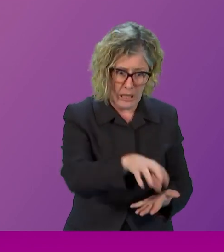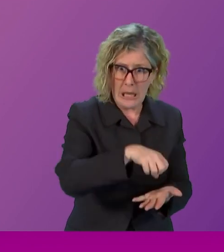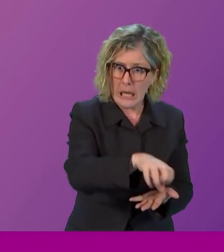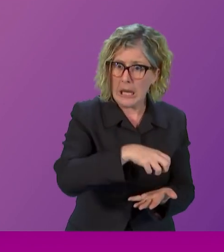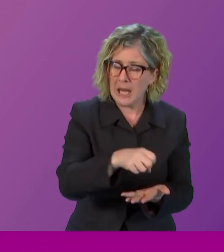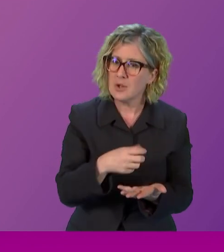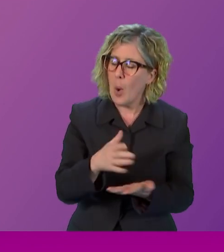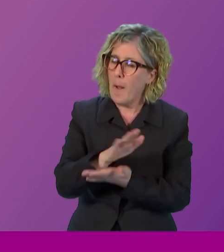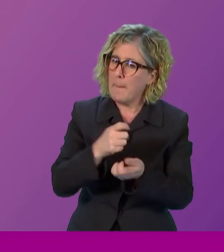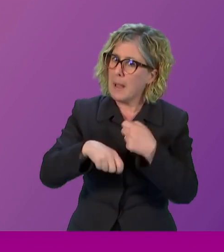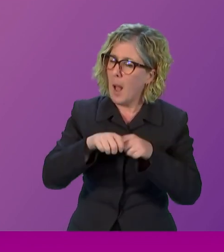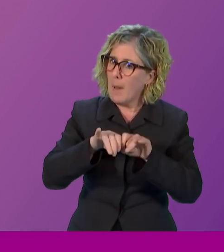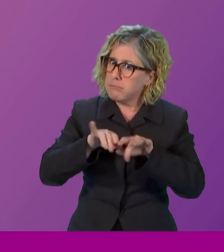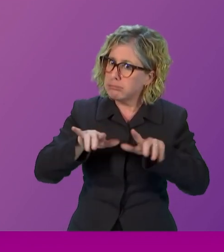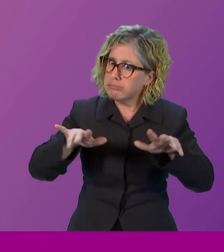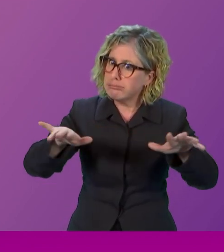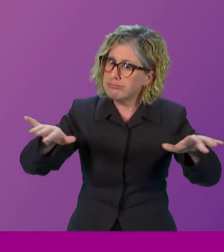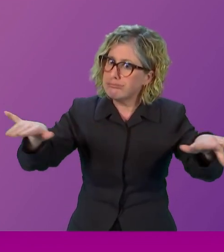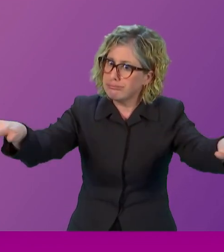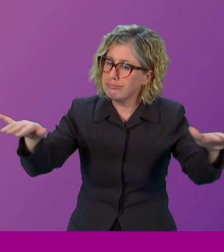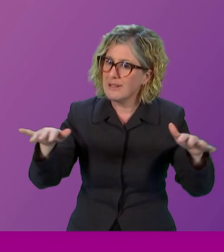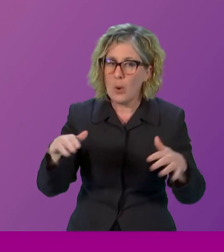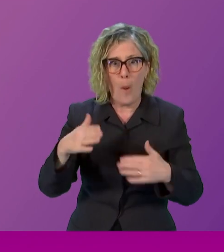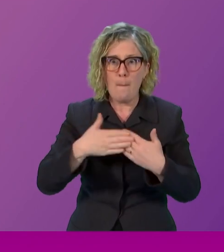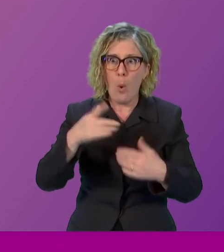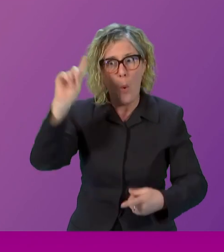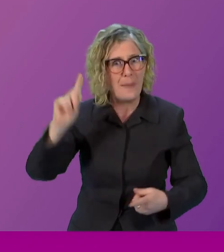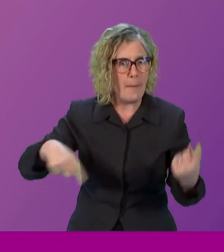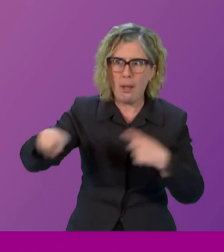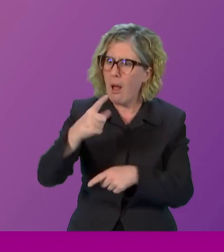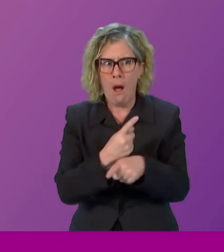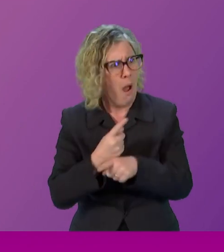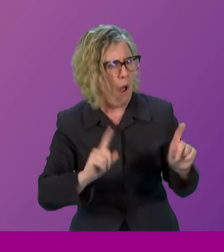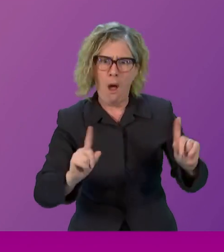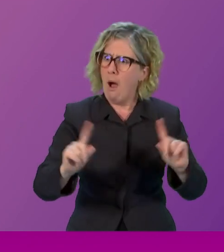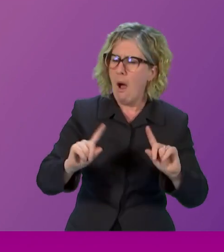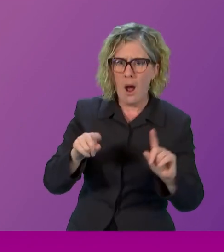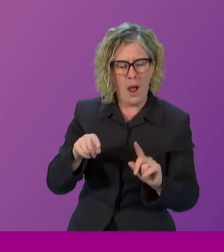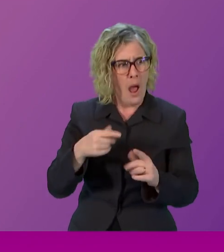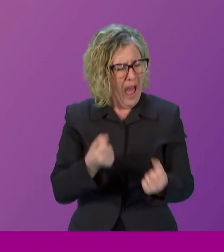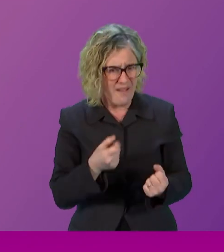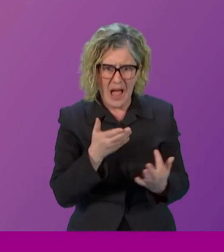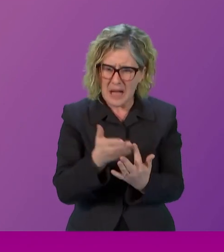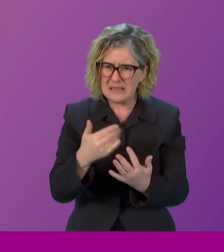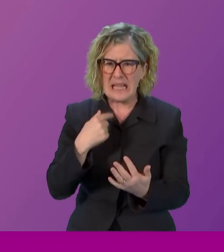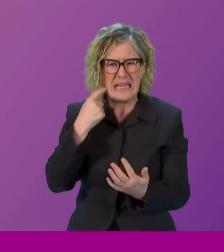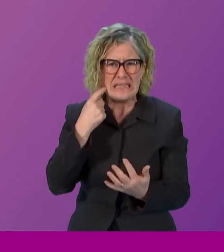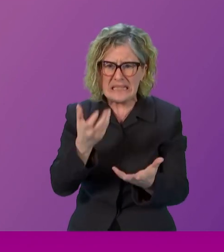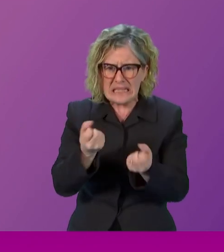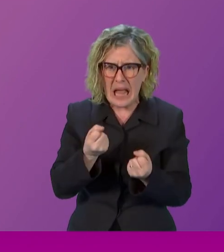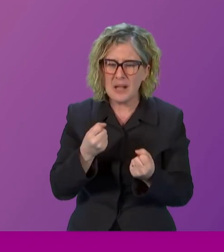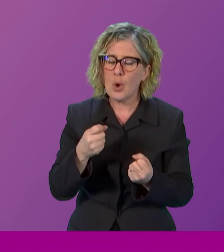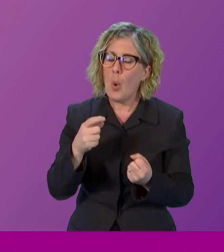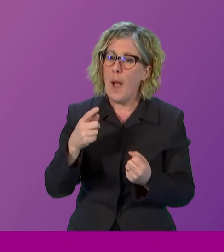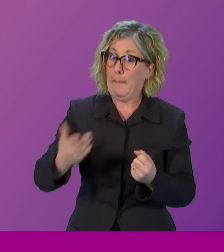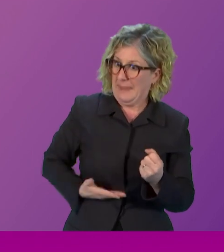actually started a further social discussion on access to period products, and it's excellent to see businesses taking